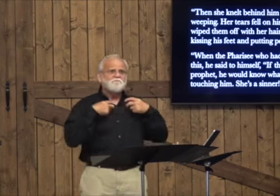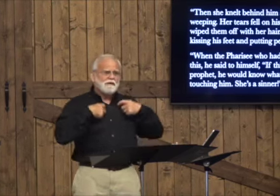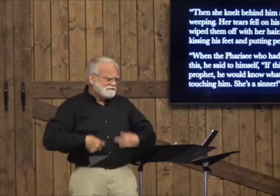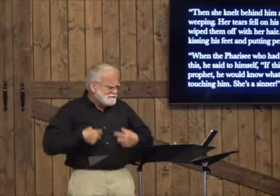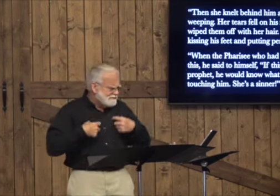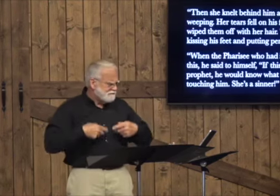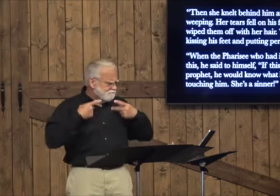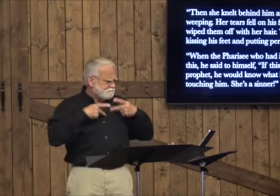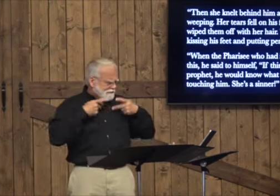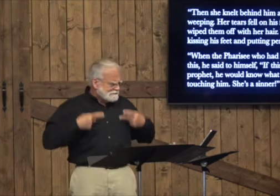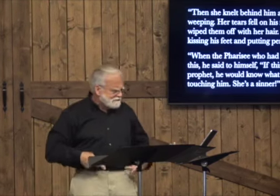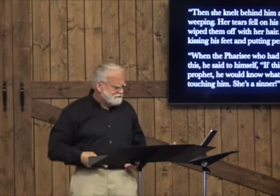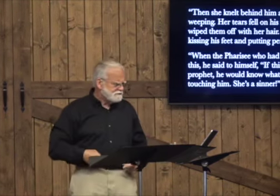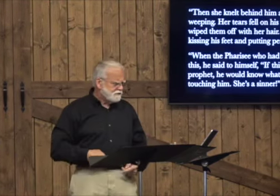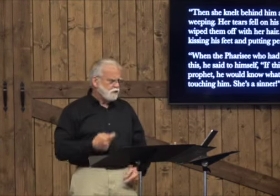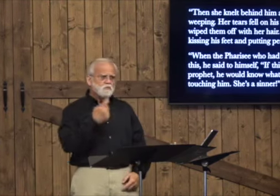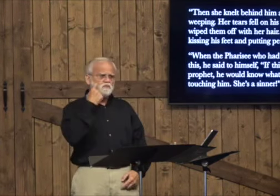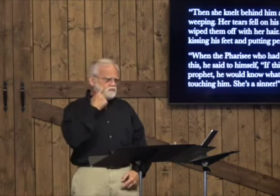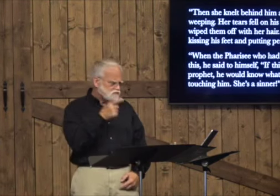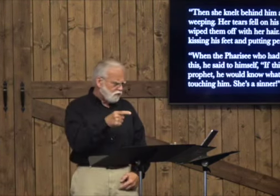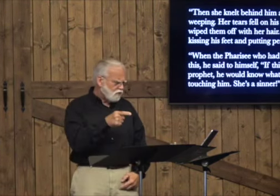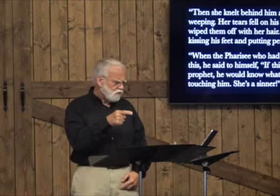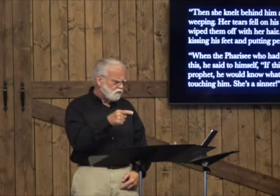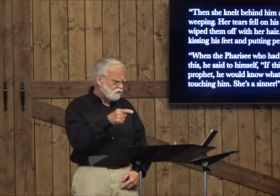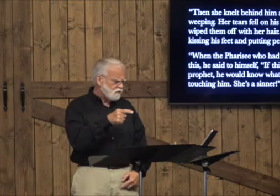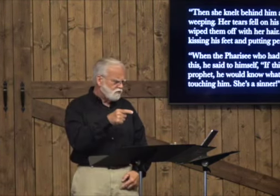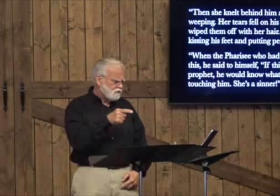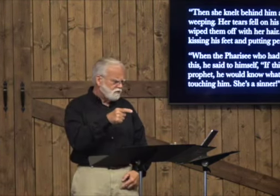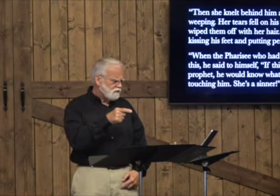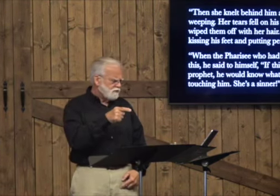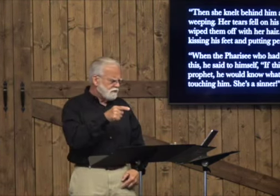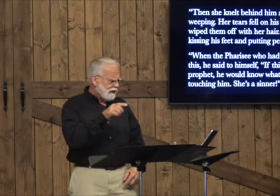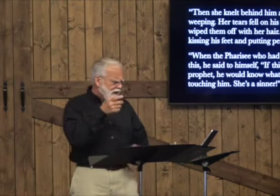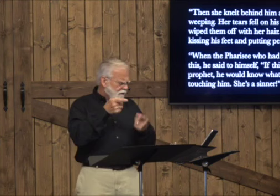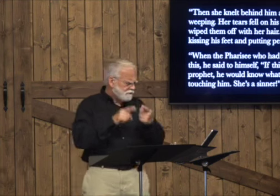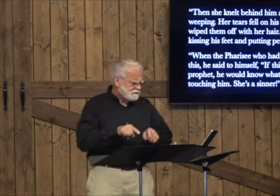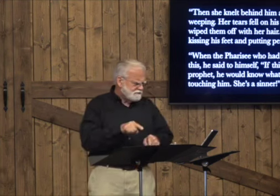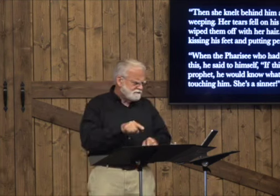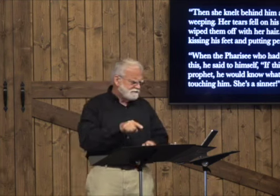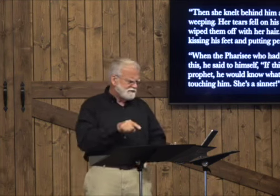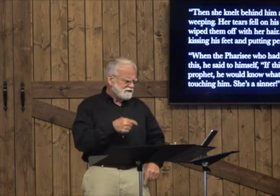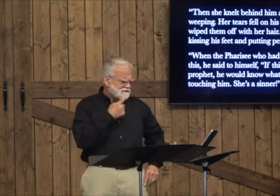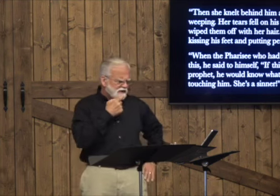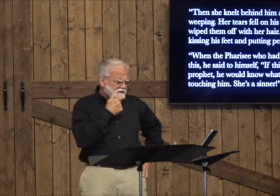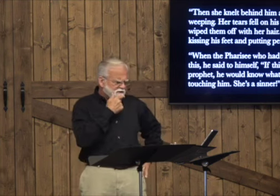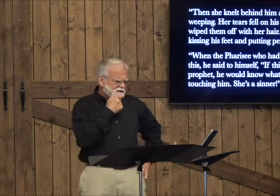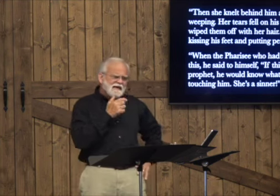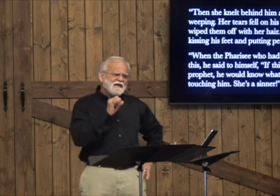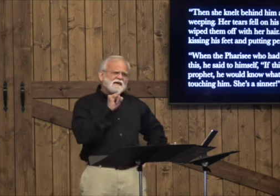When the Pharisee, who had invited him, saw this, he said to himself,